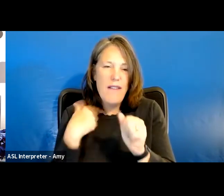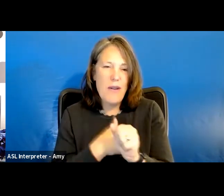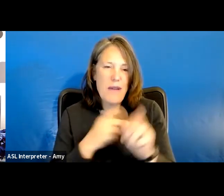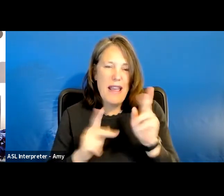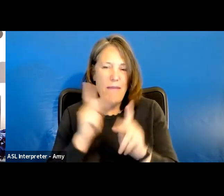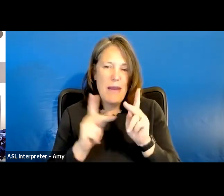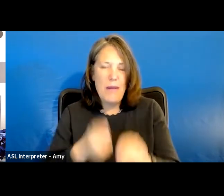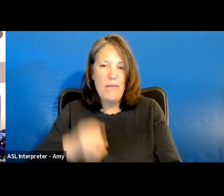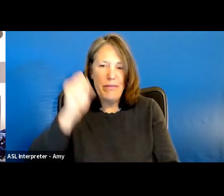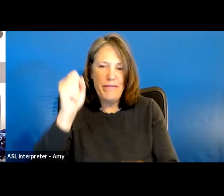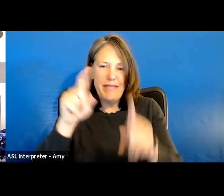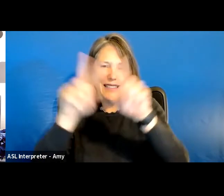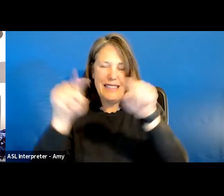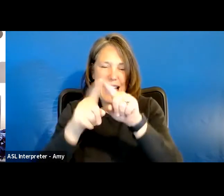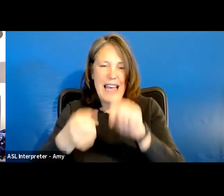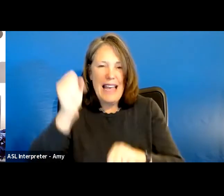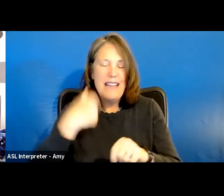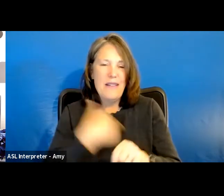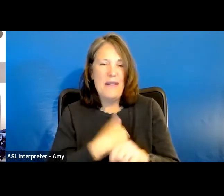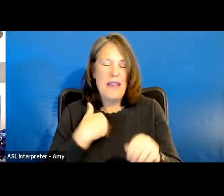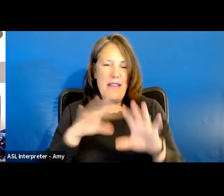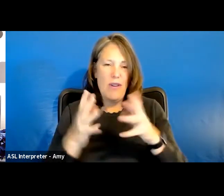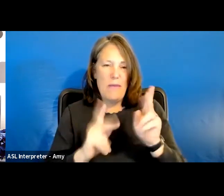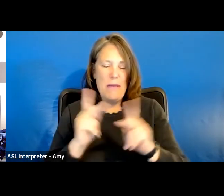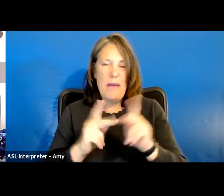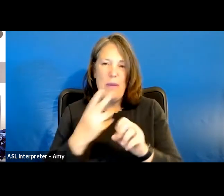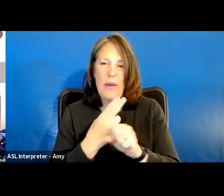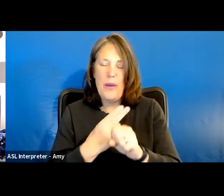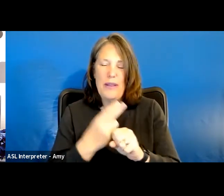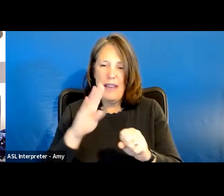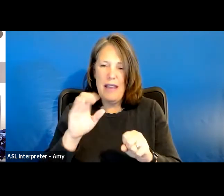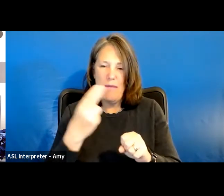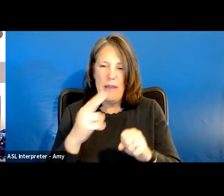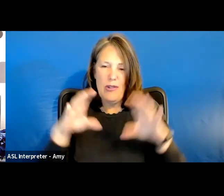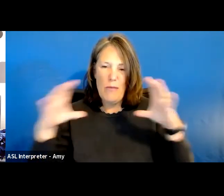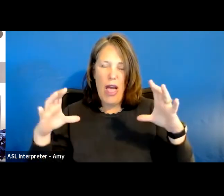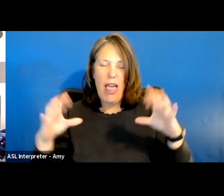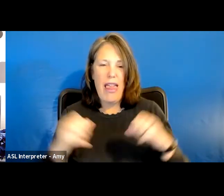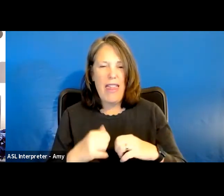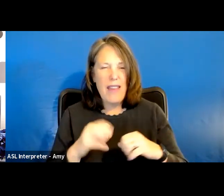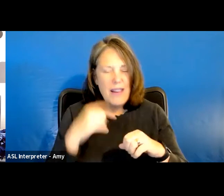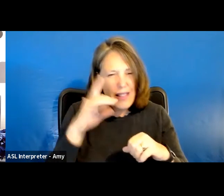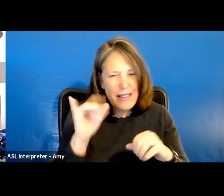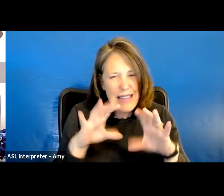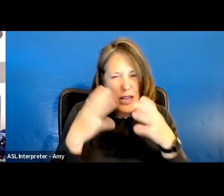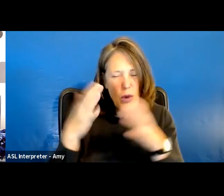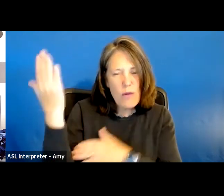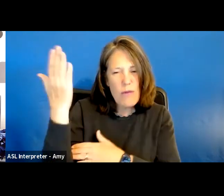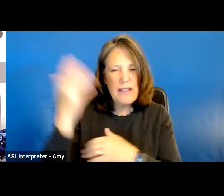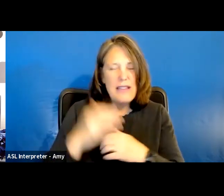up signs. We have a group of people bouncing a beach ball. We have a group, it looks like a group presentation,